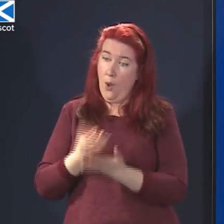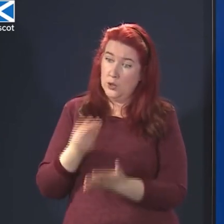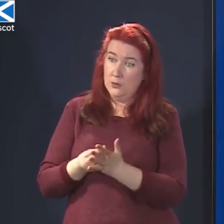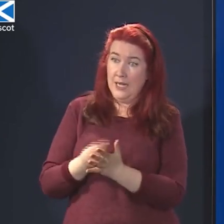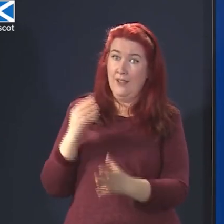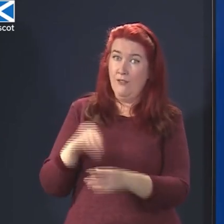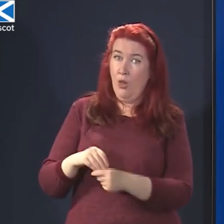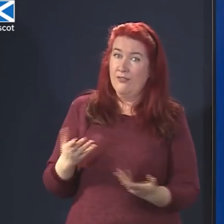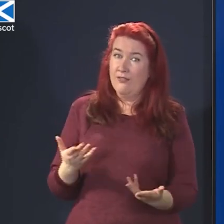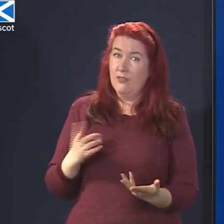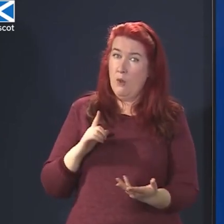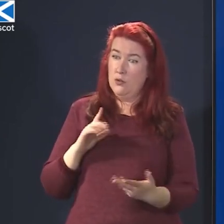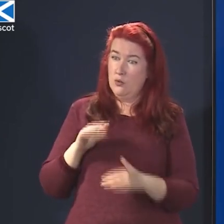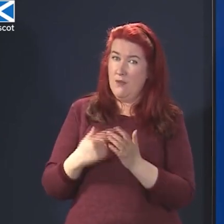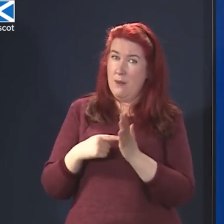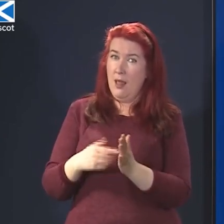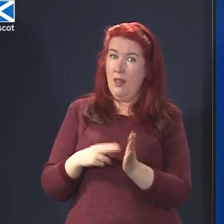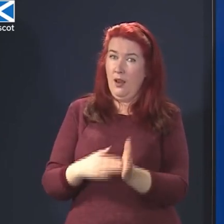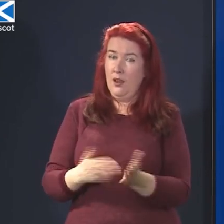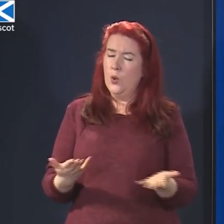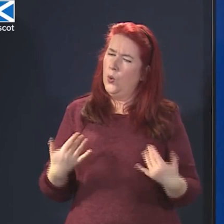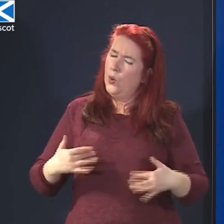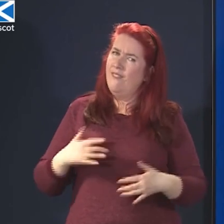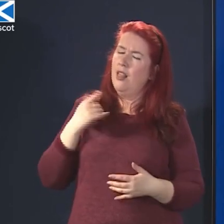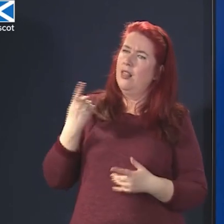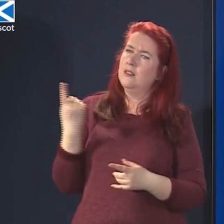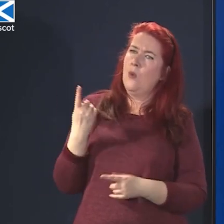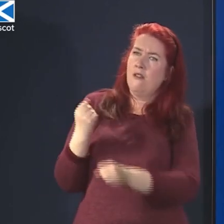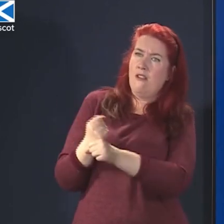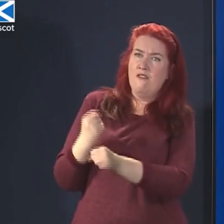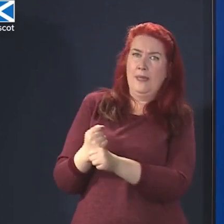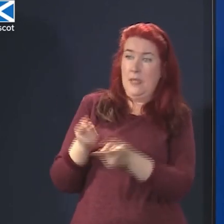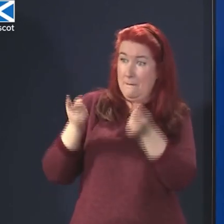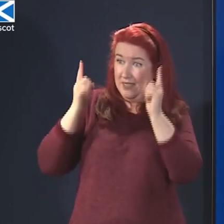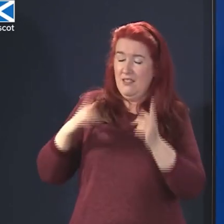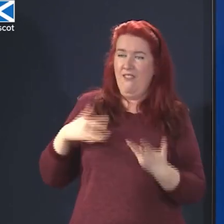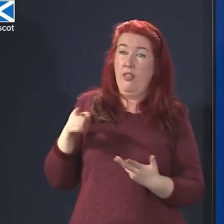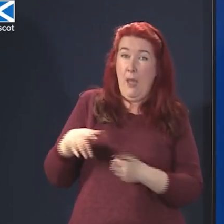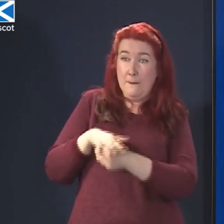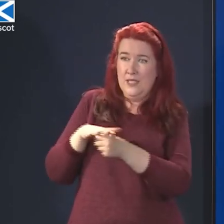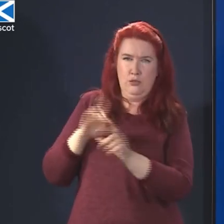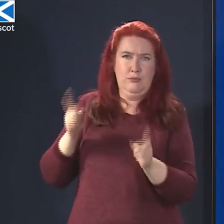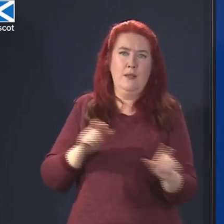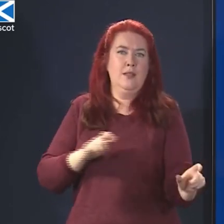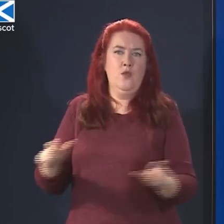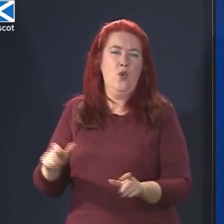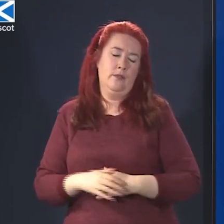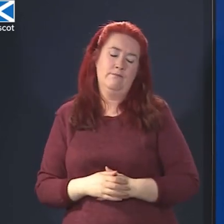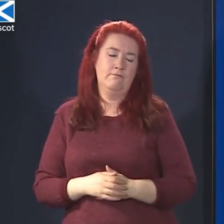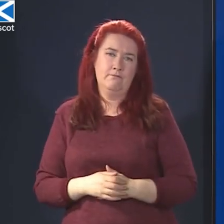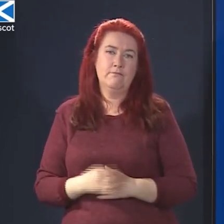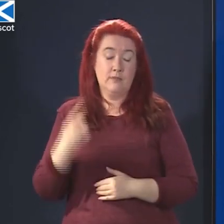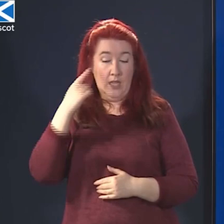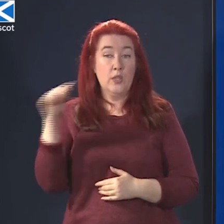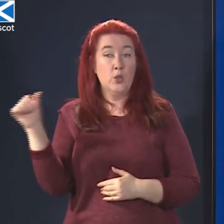involved. So, I think somebody who is a government minister in that position, I just think their position is untenable. So, I would think he